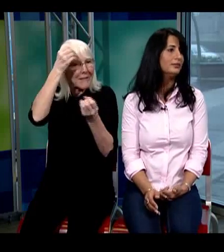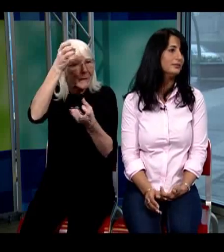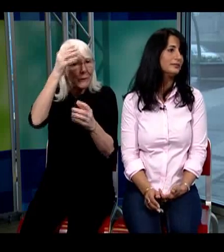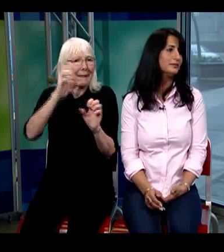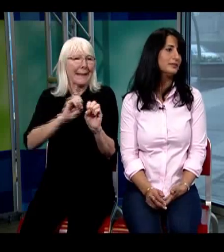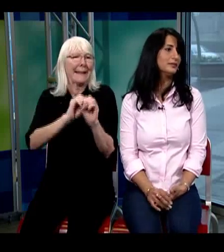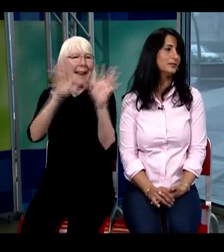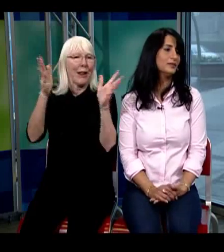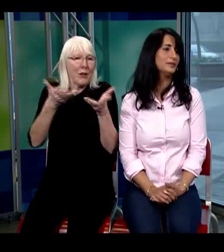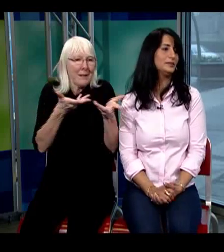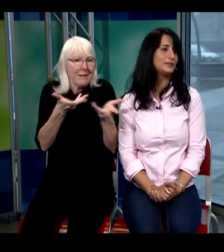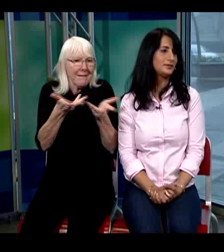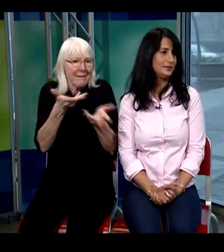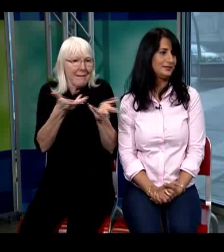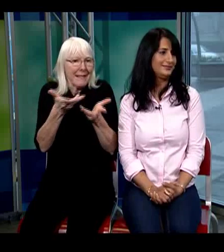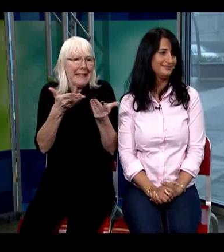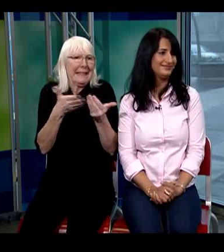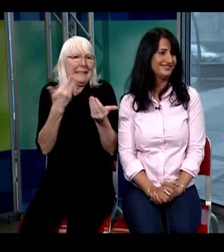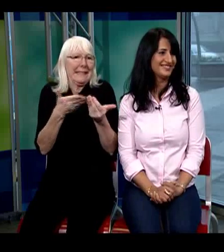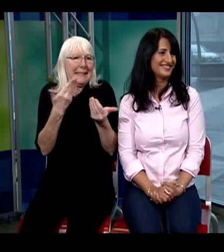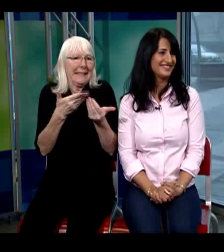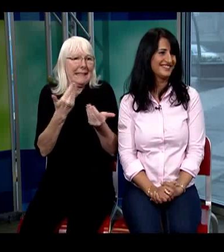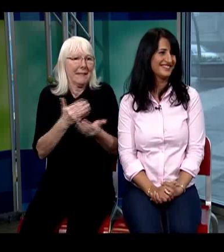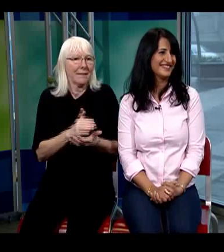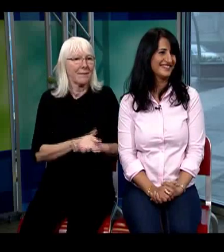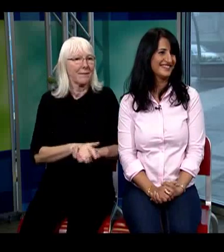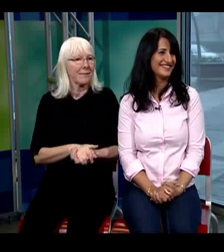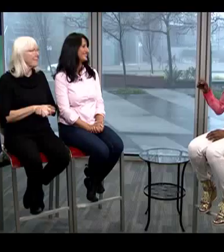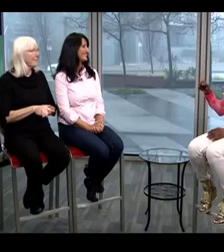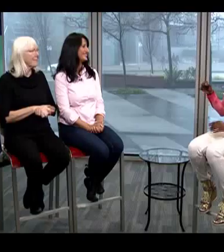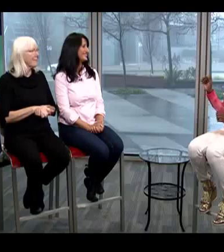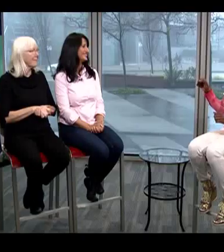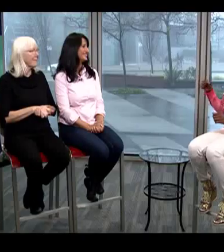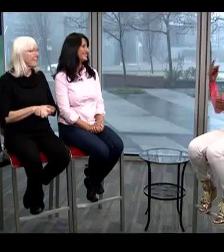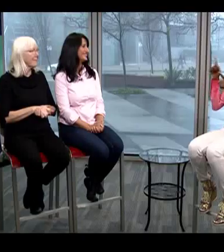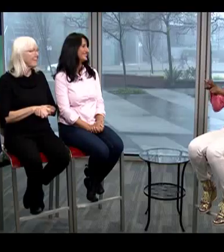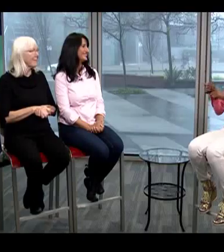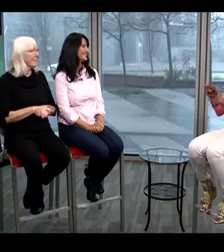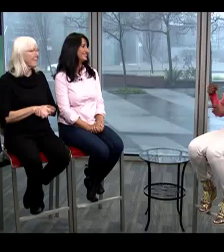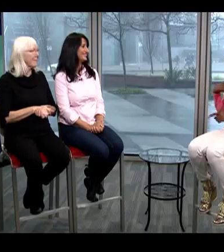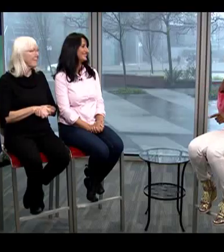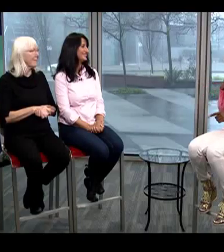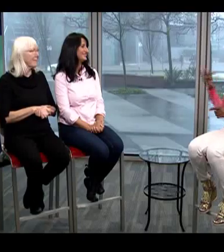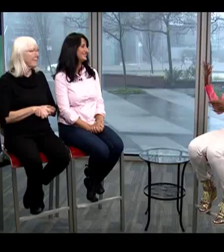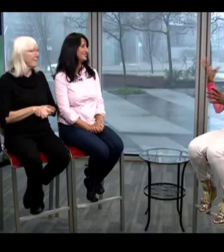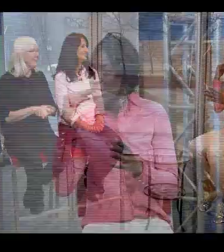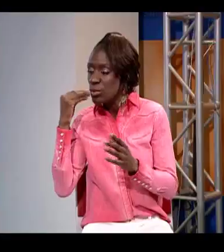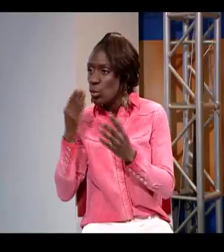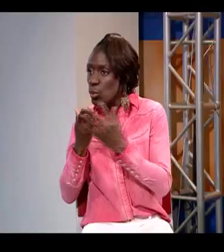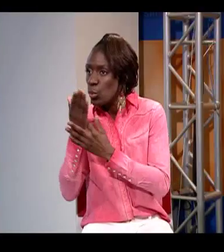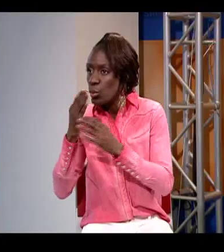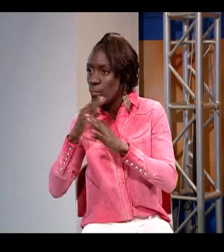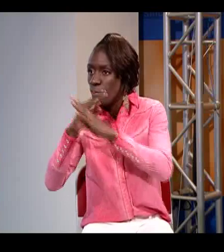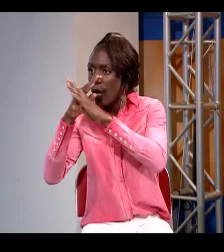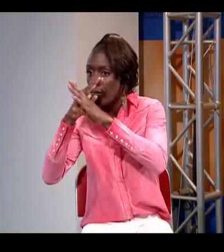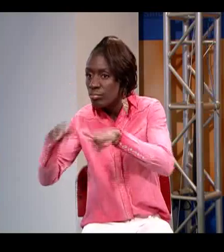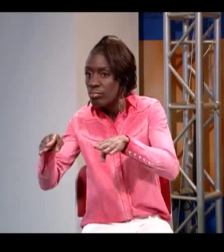yeah I definitely agree with that have you had any personal